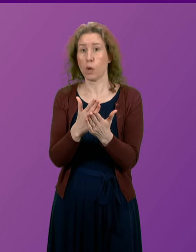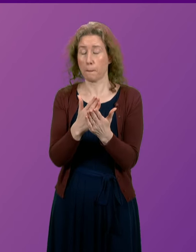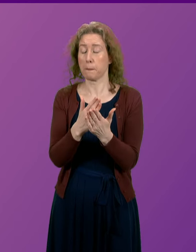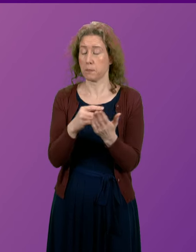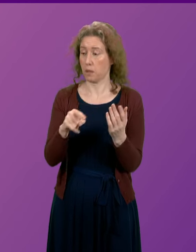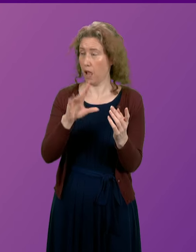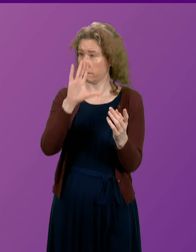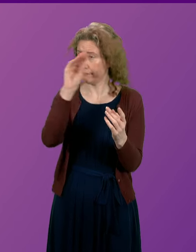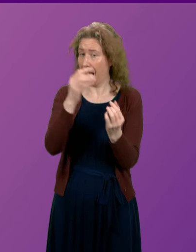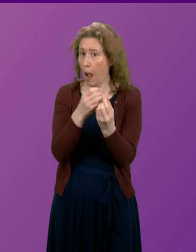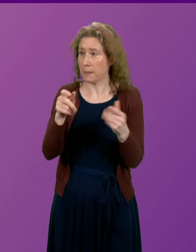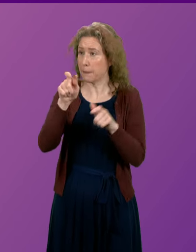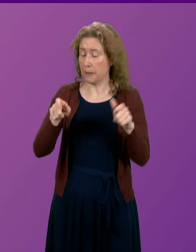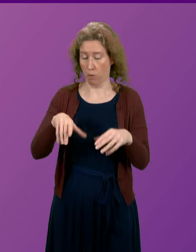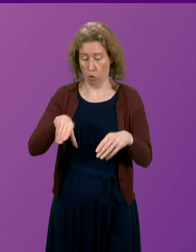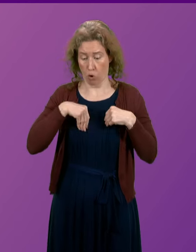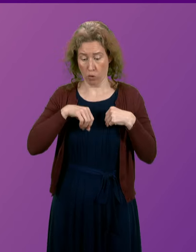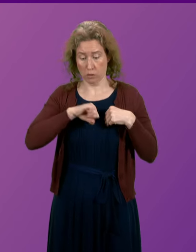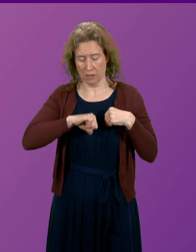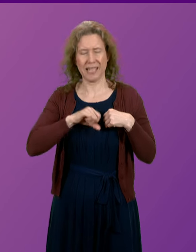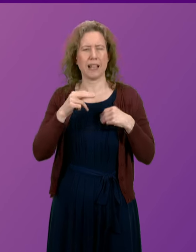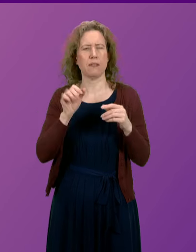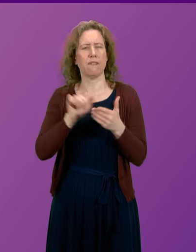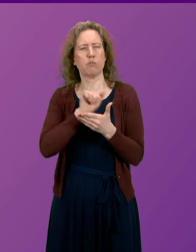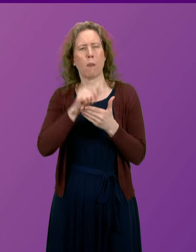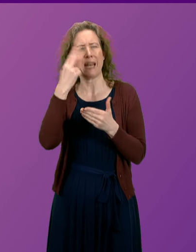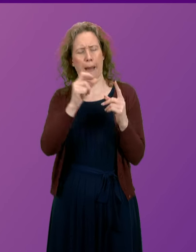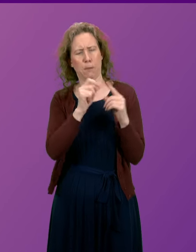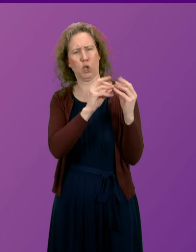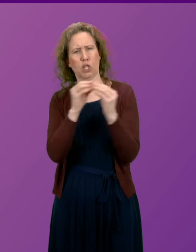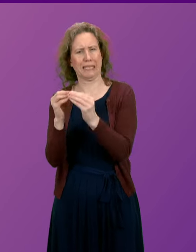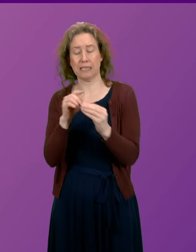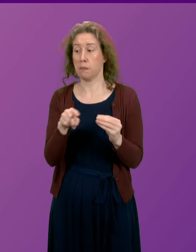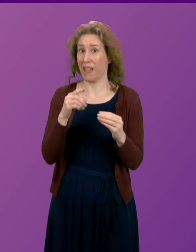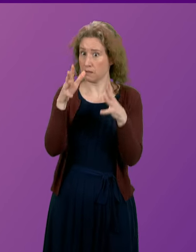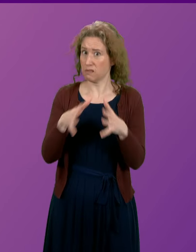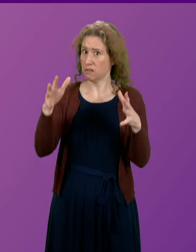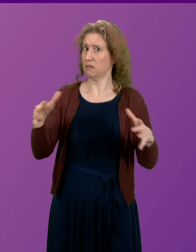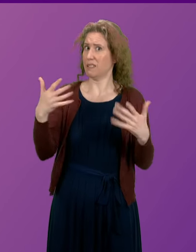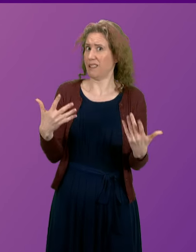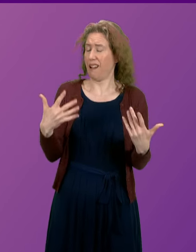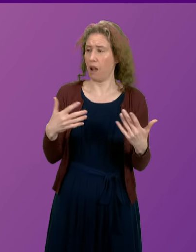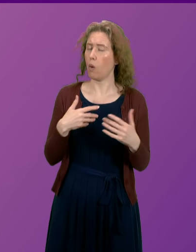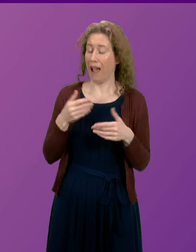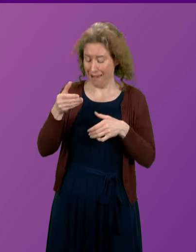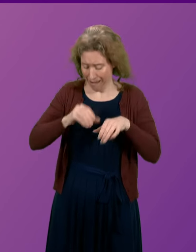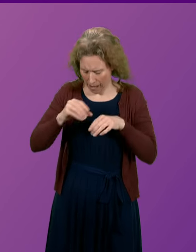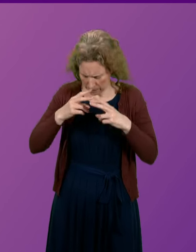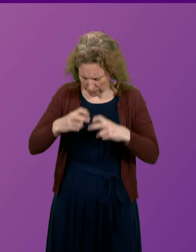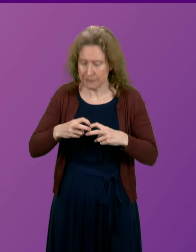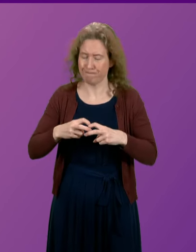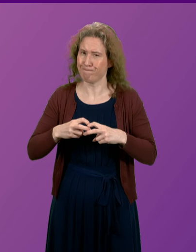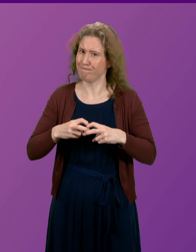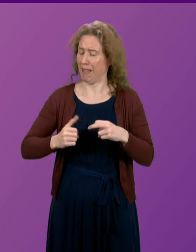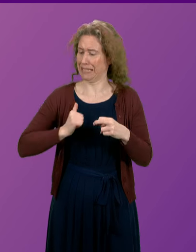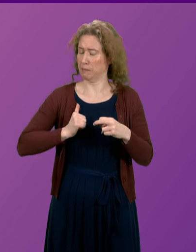of whooping cough of pertussis in Scotland have increased since the beginning of the year and laboratory-confirmed cases are likely